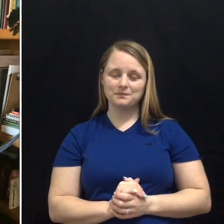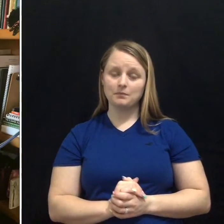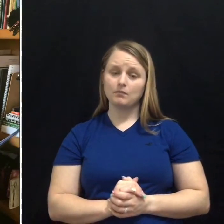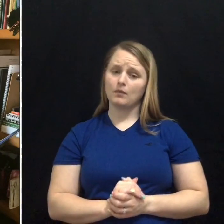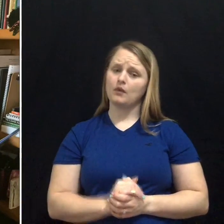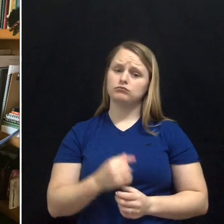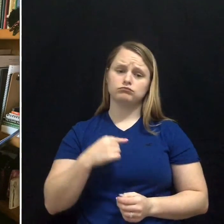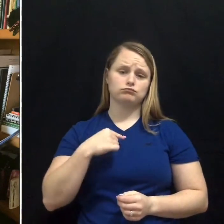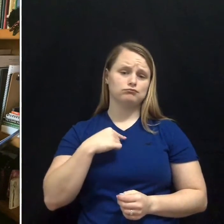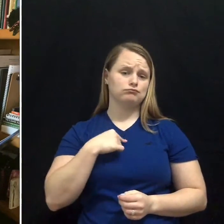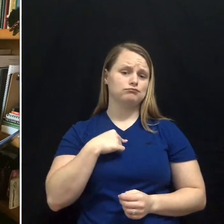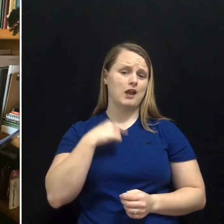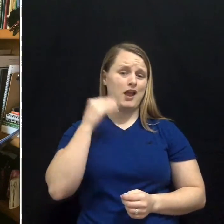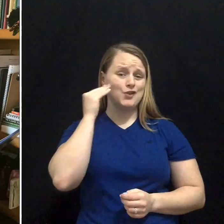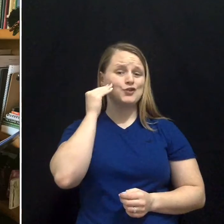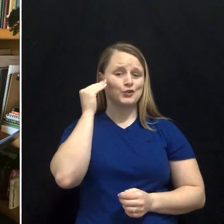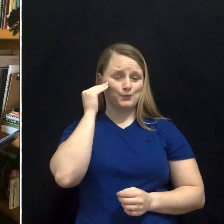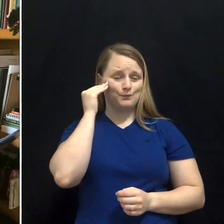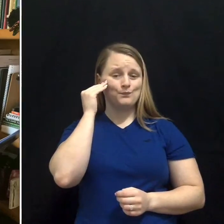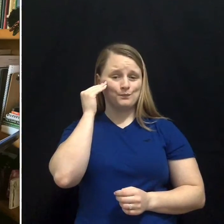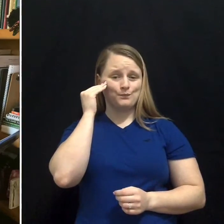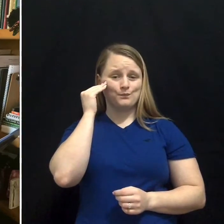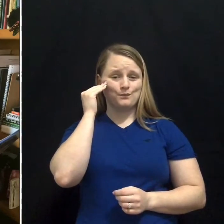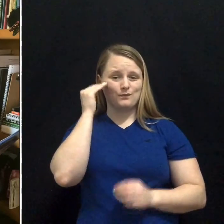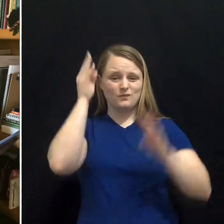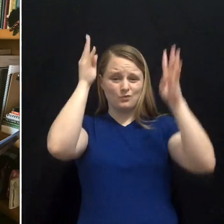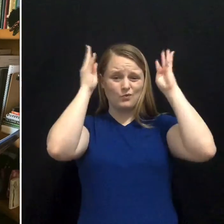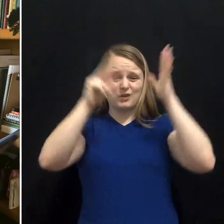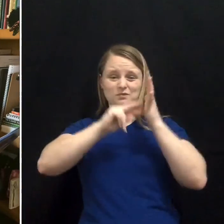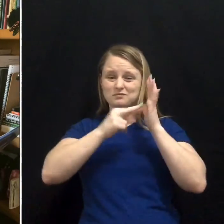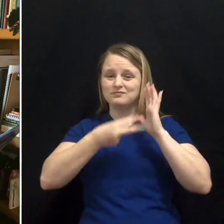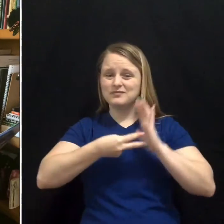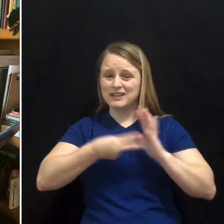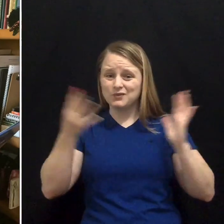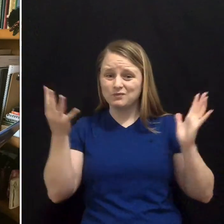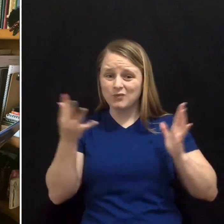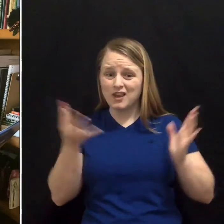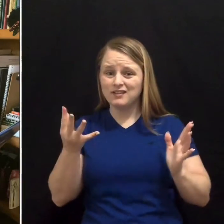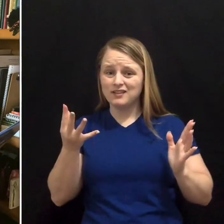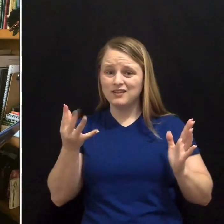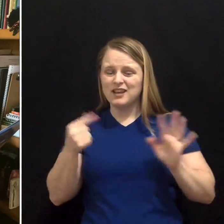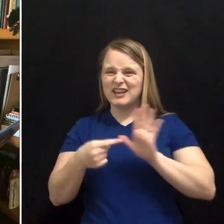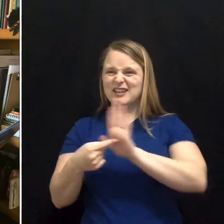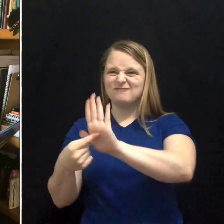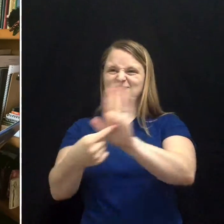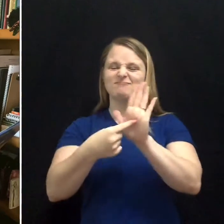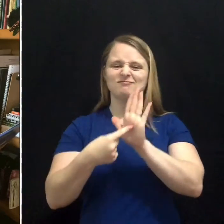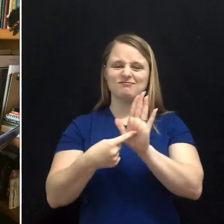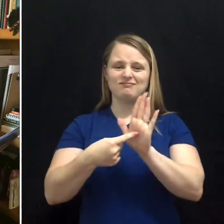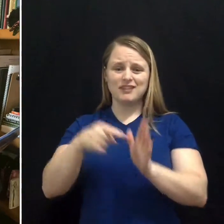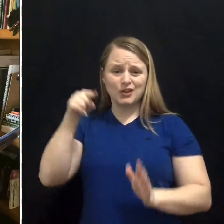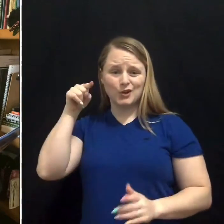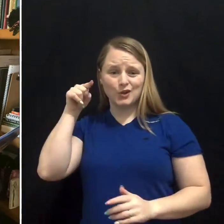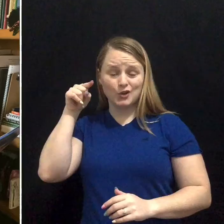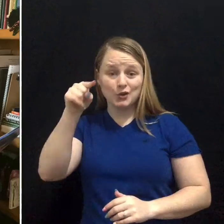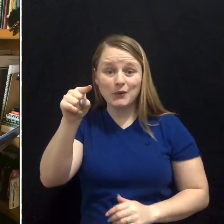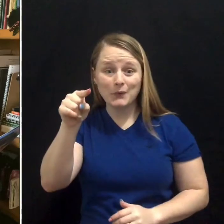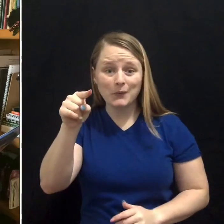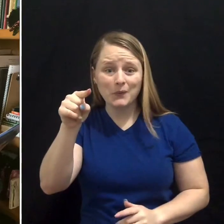I always knew just what your crown meant. It said that you